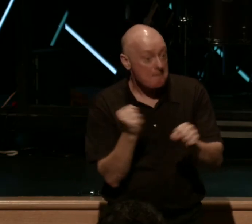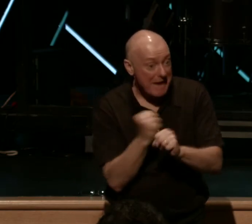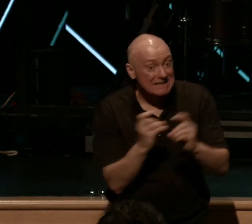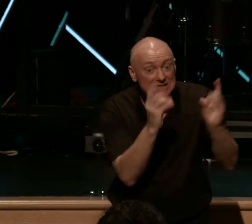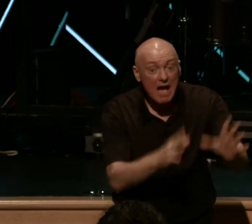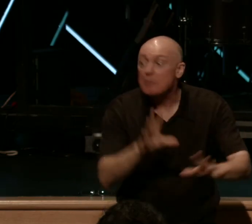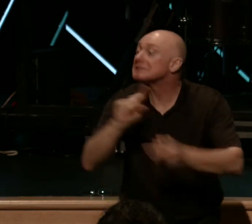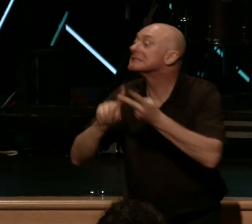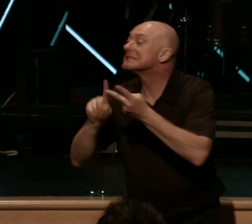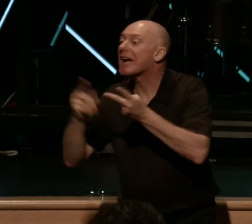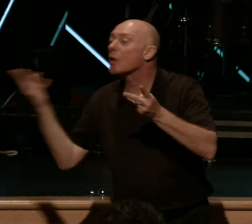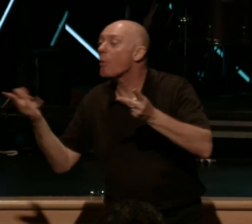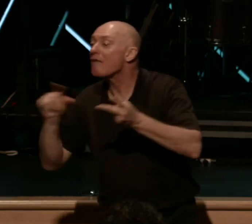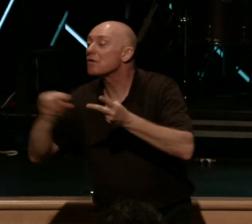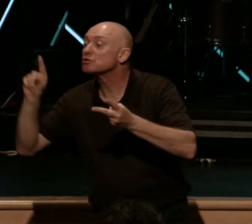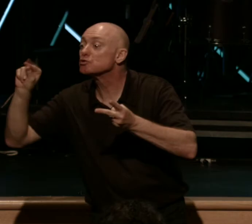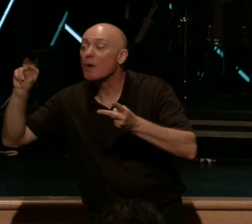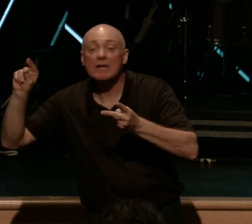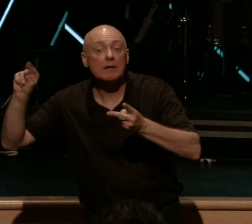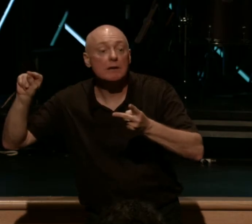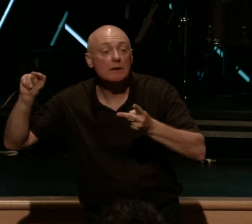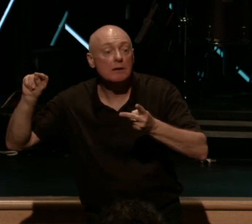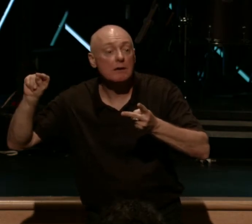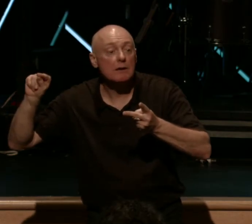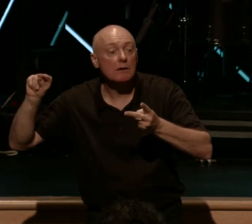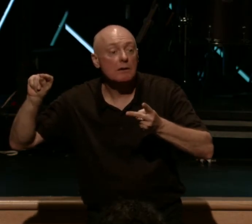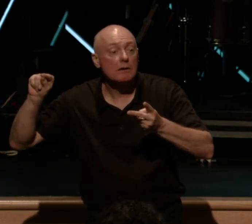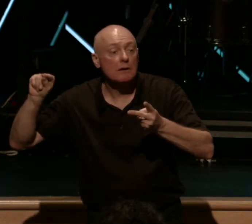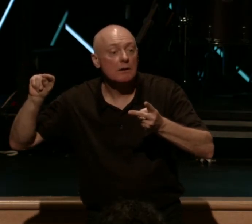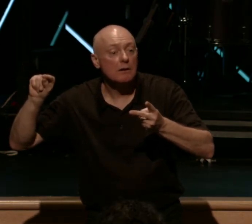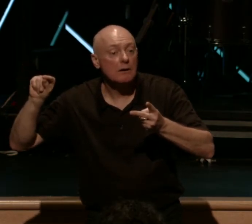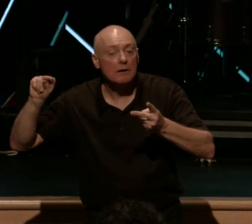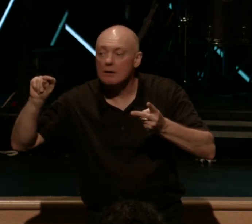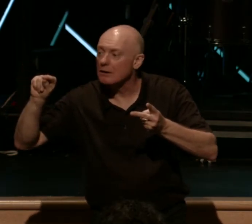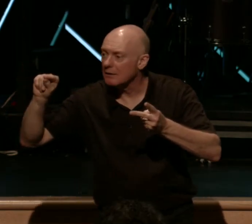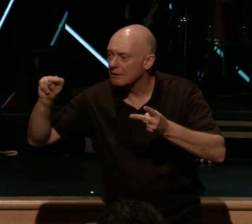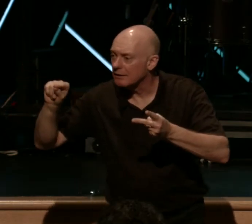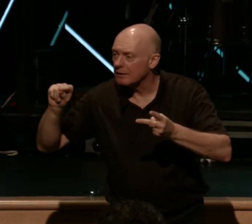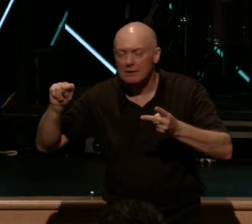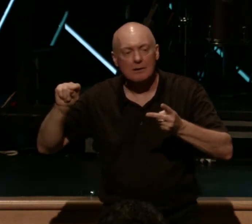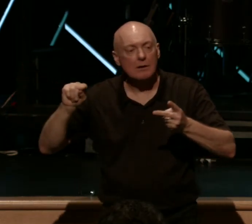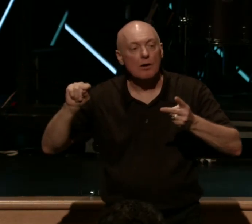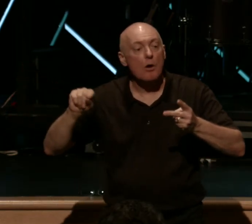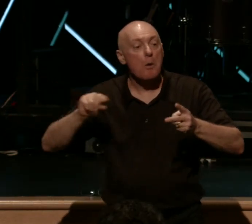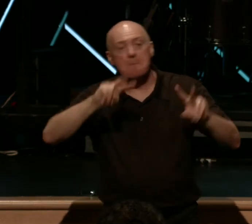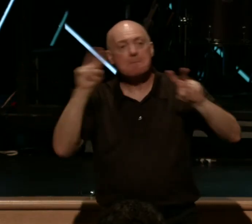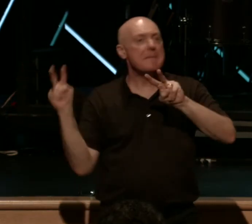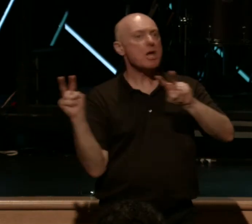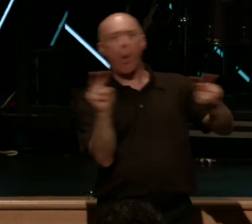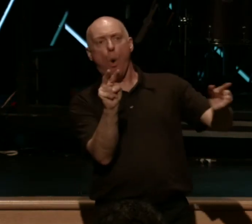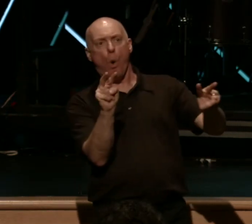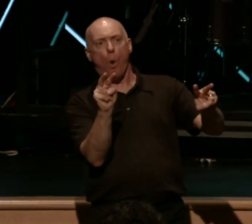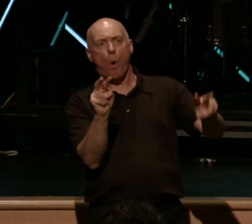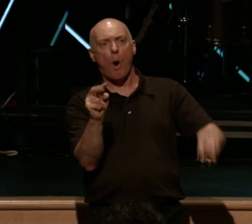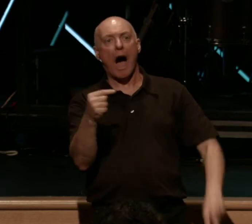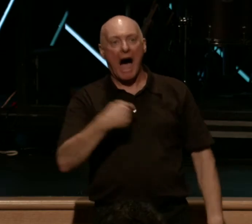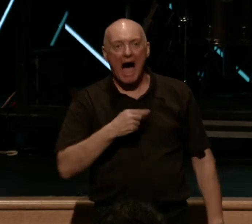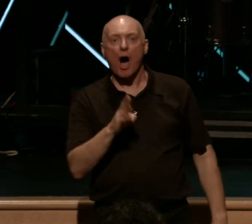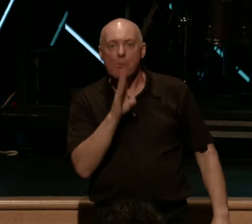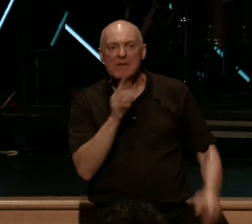and here's the second one, verse 20, low, or the ESV I think says, behold, I'll be with you to the end of the